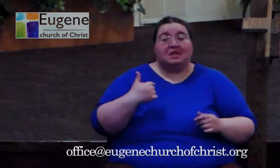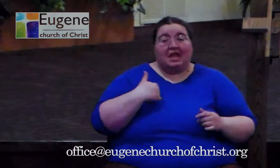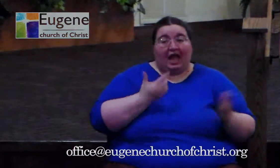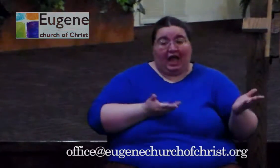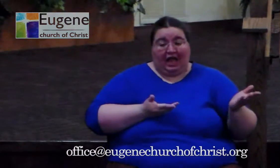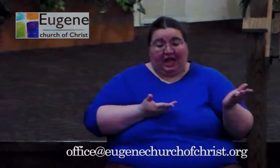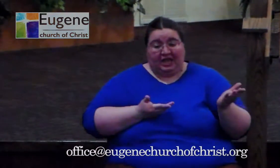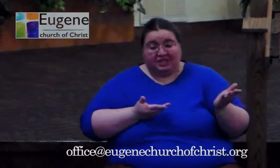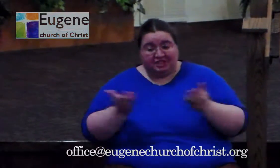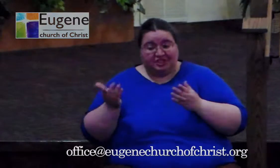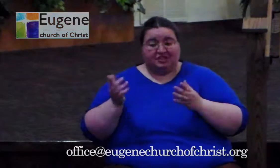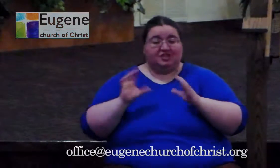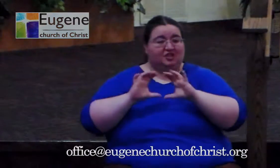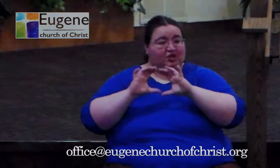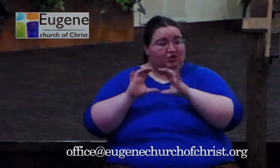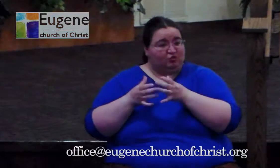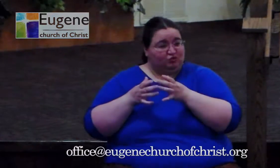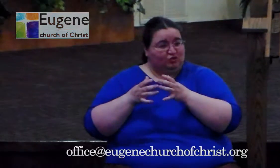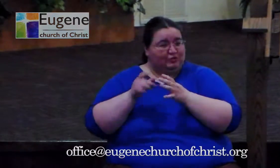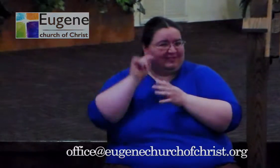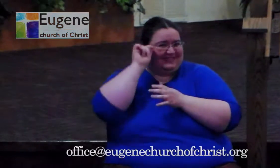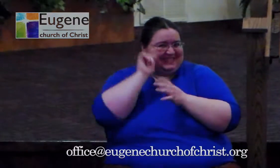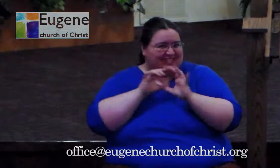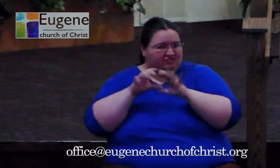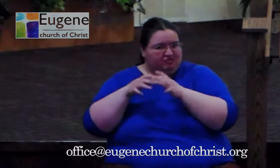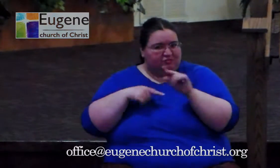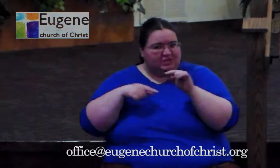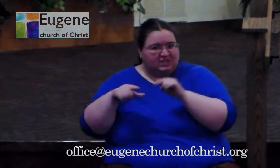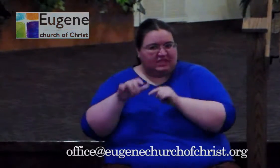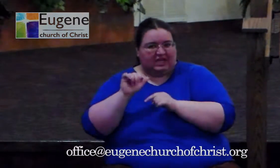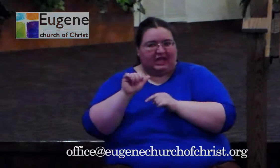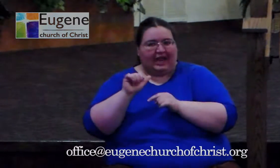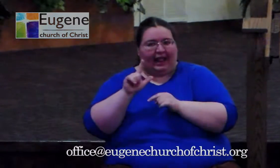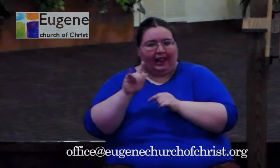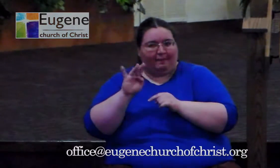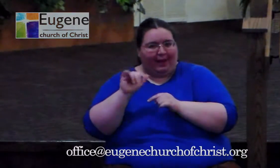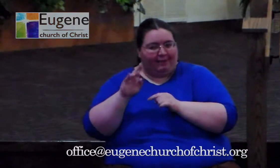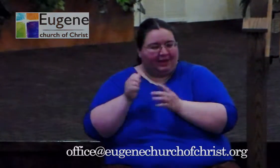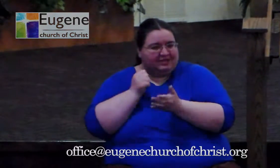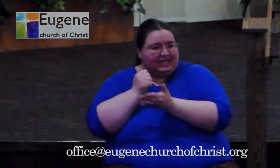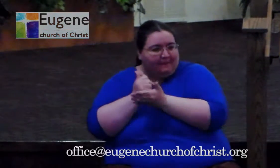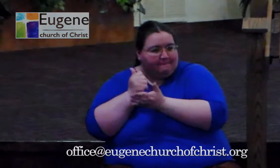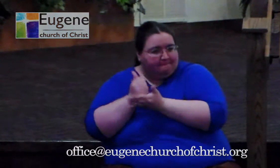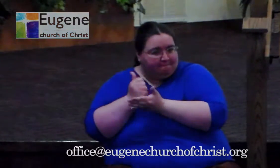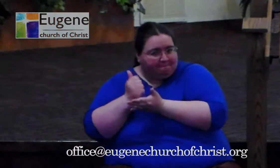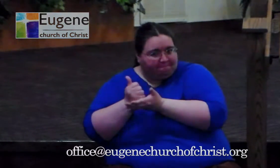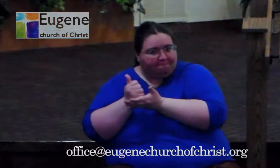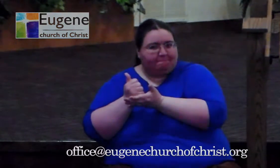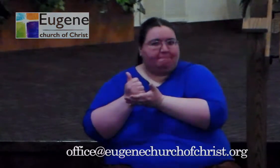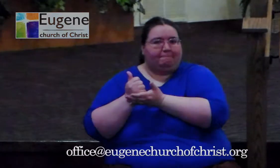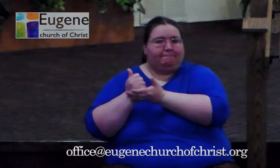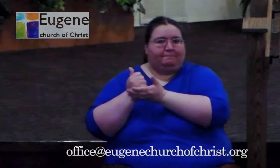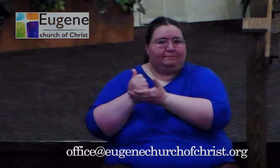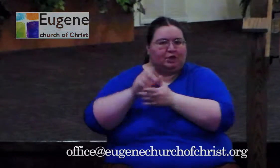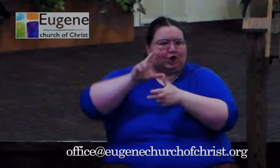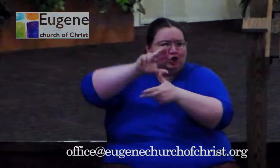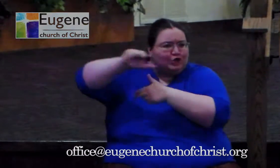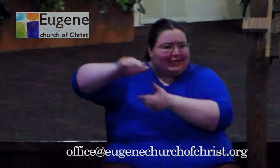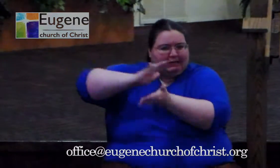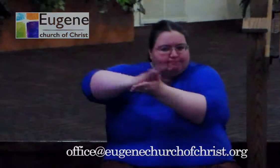relief stuff. We met up at my school that I went to from the first through twelfth grades. As we got our